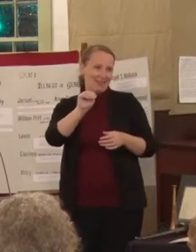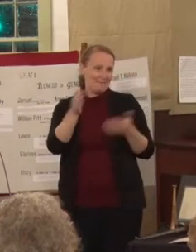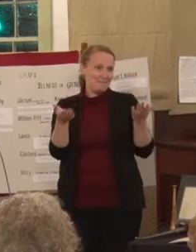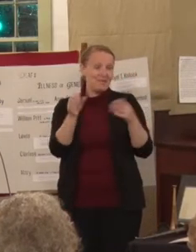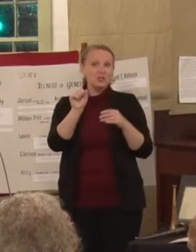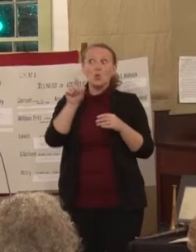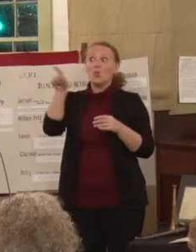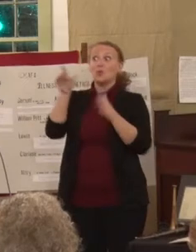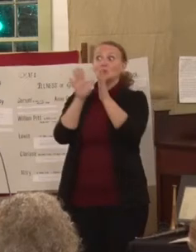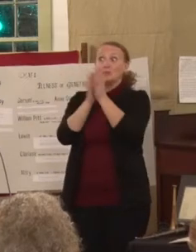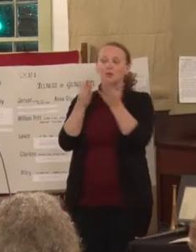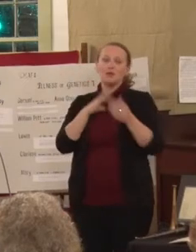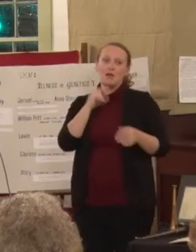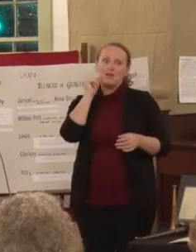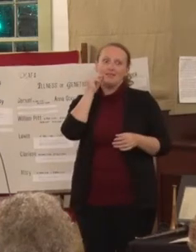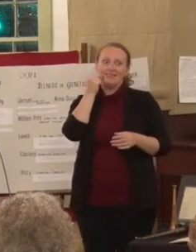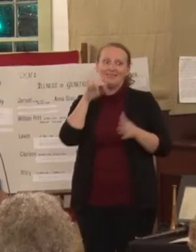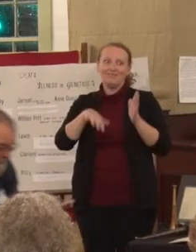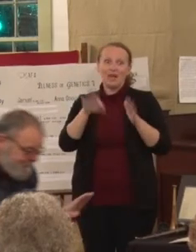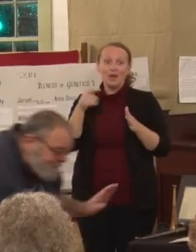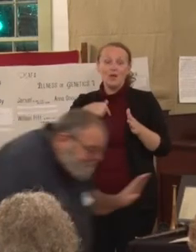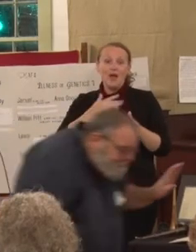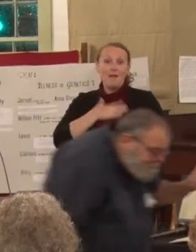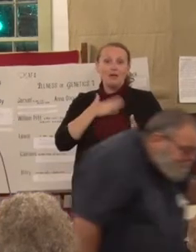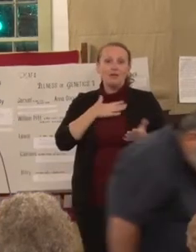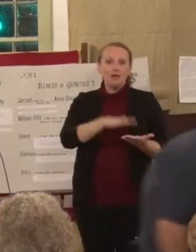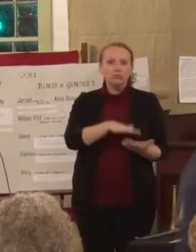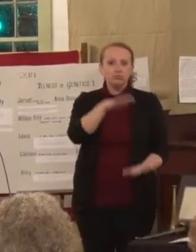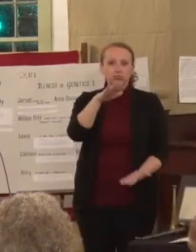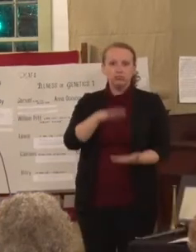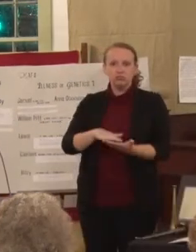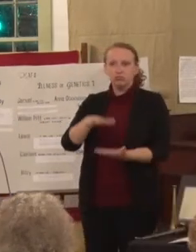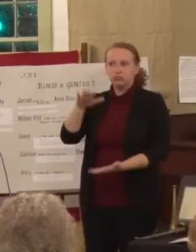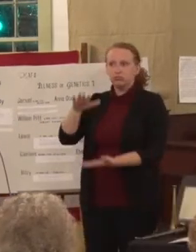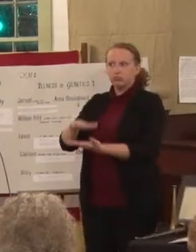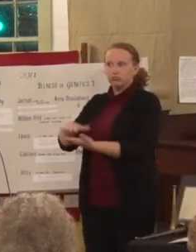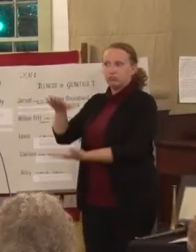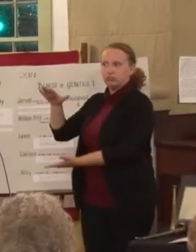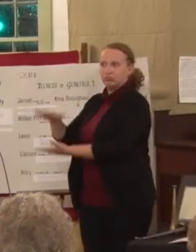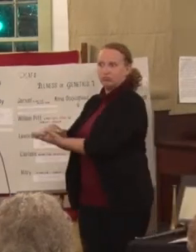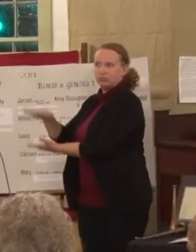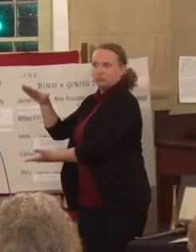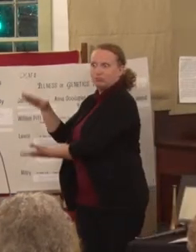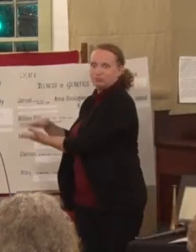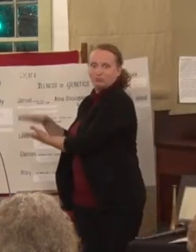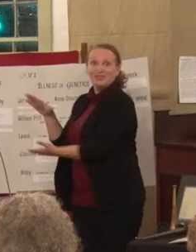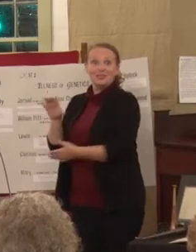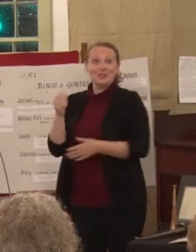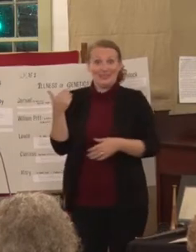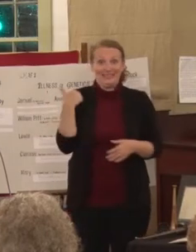find. And we're glad to have snacks of them. There was so much on the handout. was far too much in 2017.